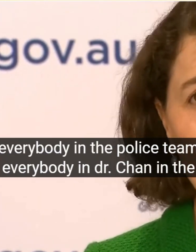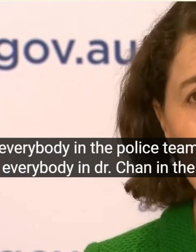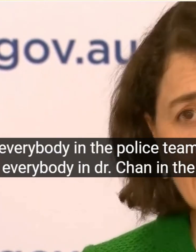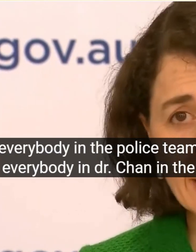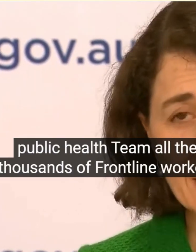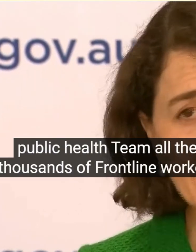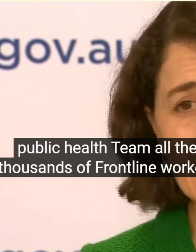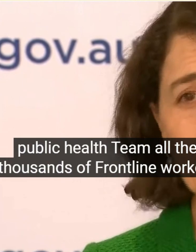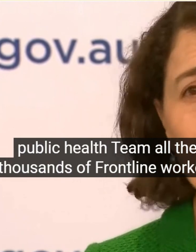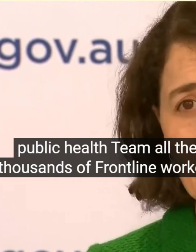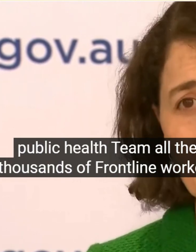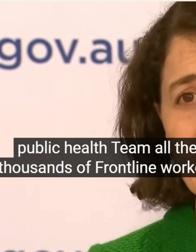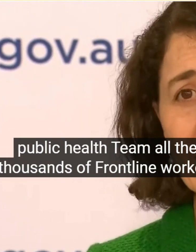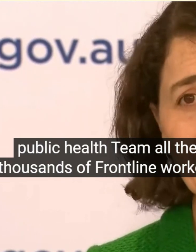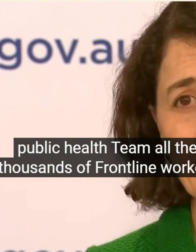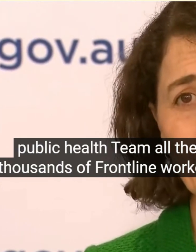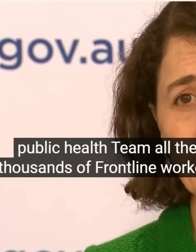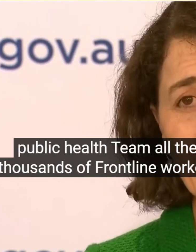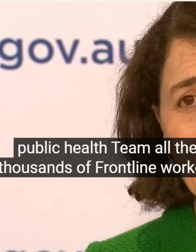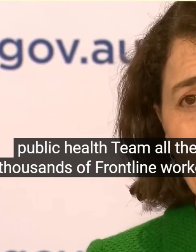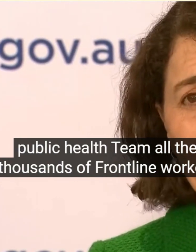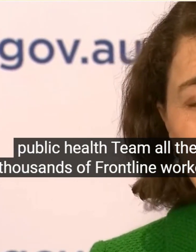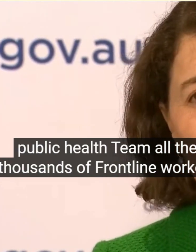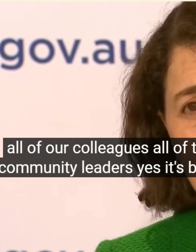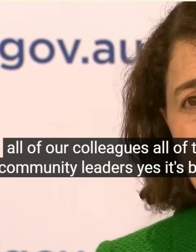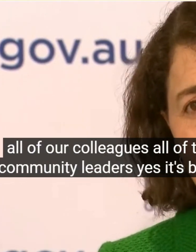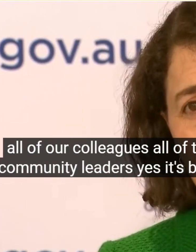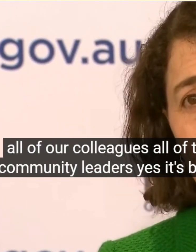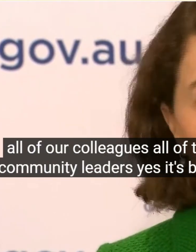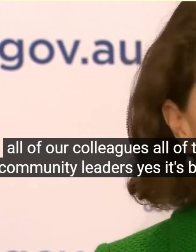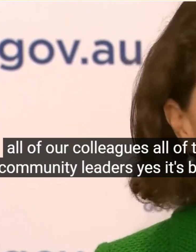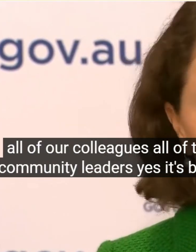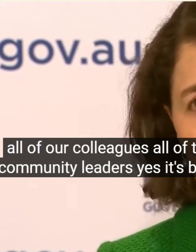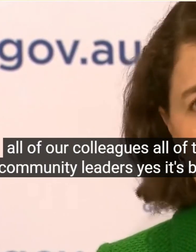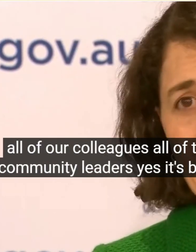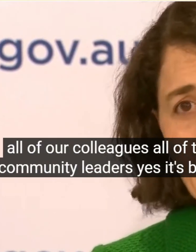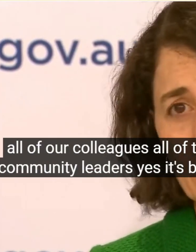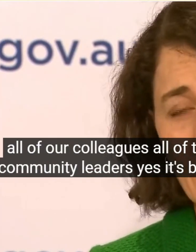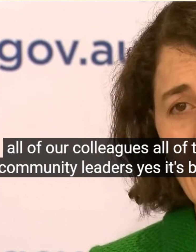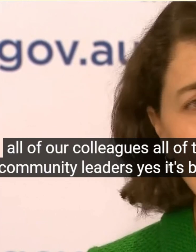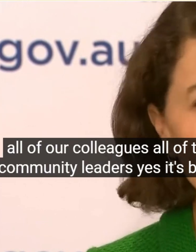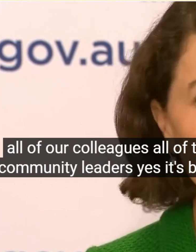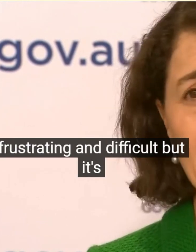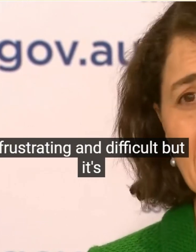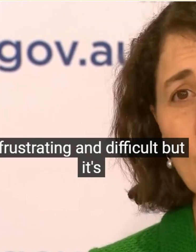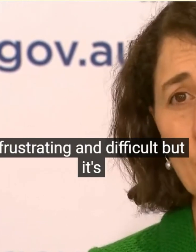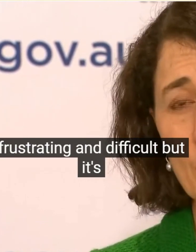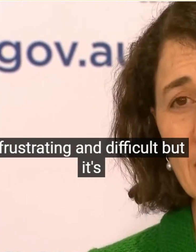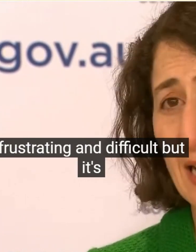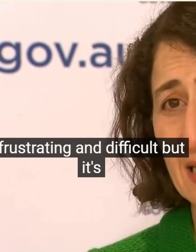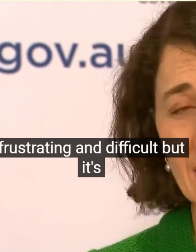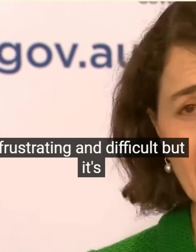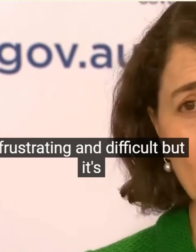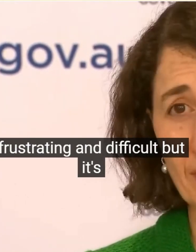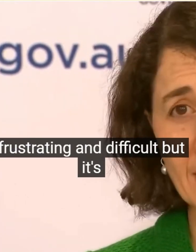Colleagues All Of The Community Leaders Yes It Has Been Frustrating And Difficult But It Is During These Difficult Times That We All Test Our Medal And I Don't Think There Is A